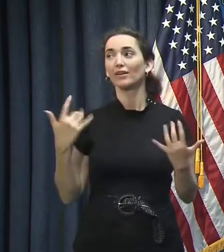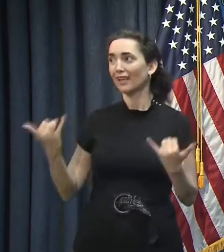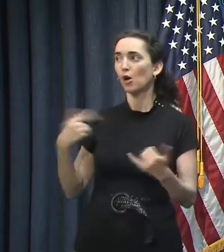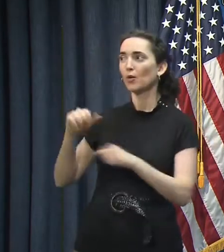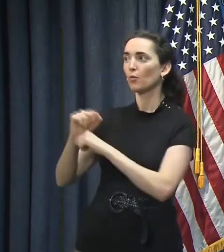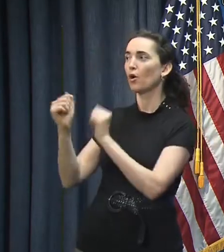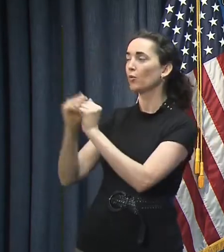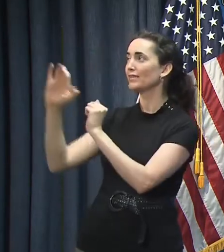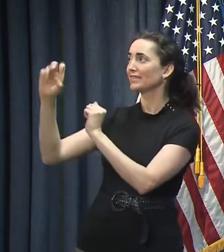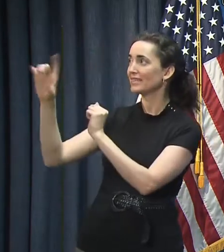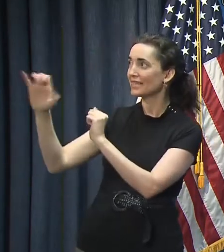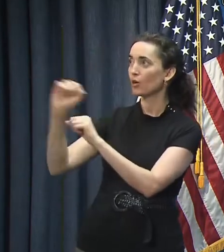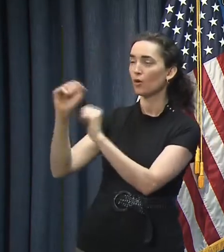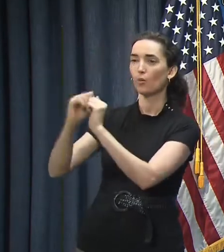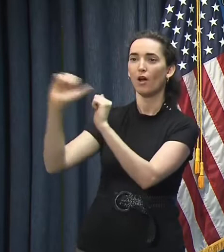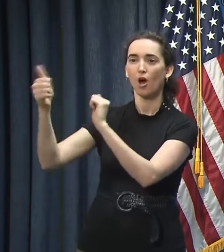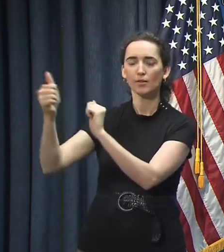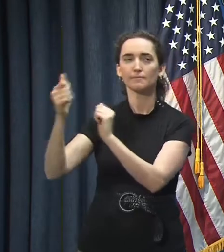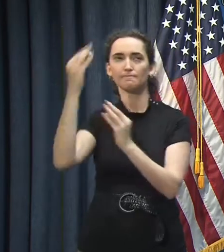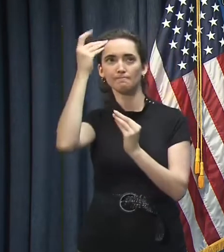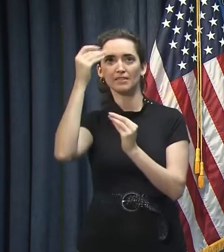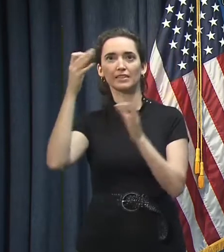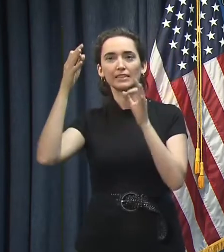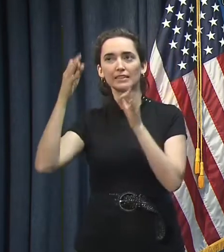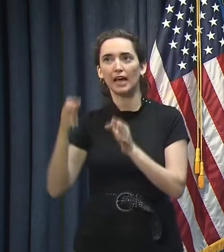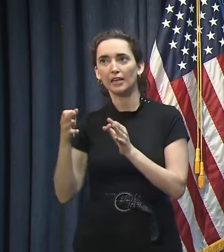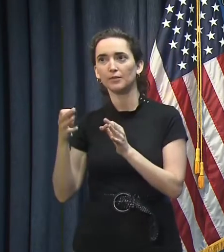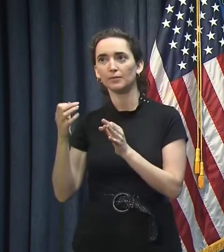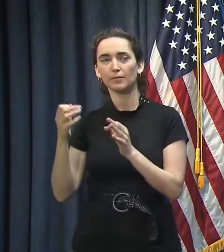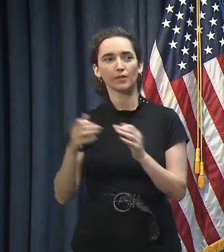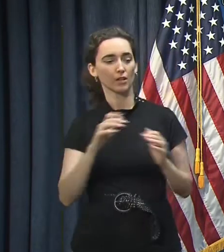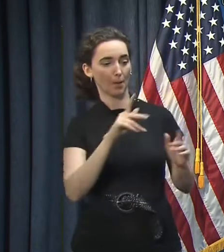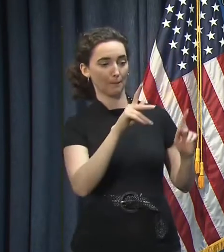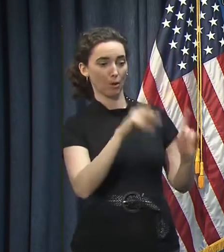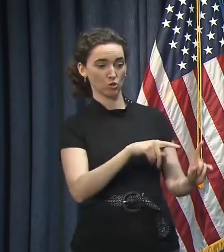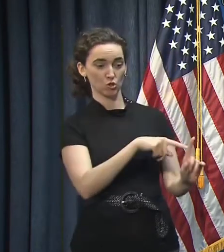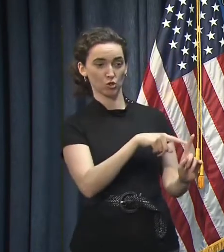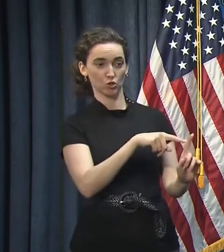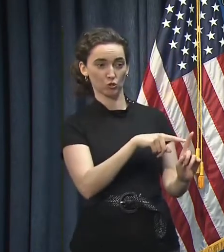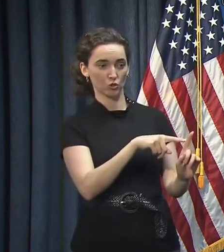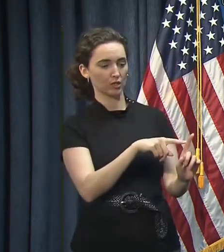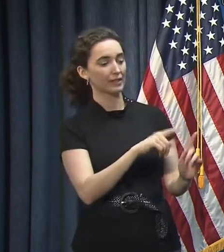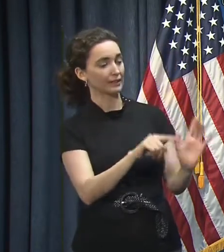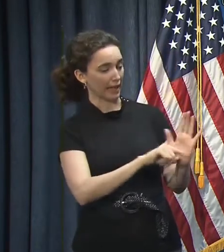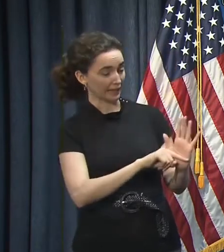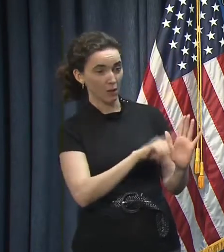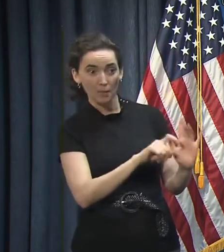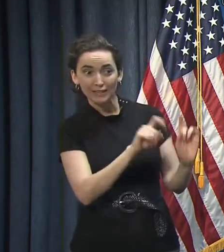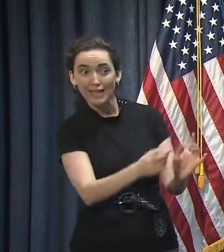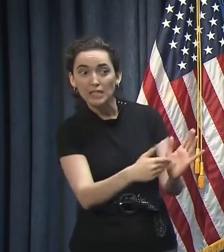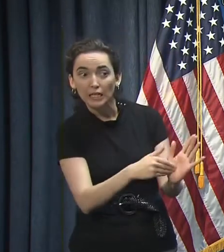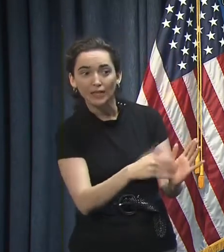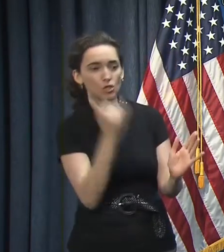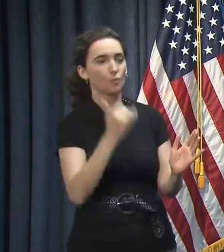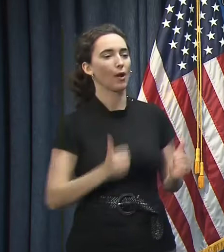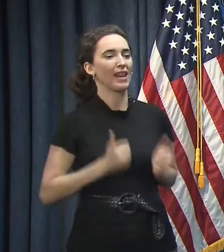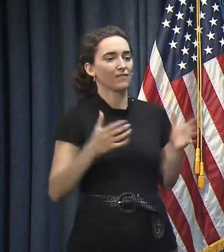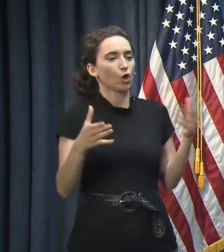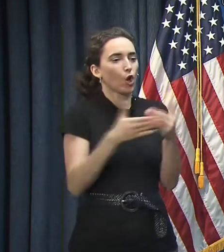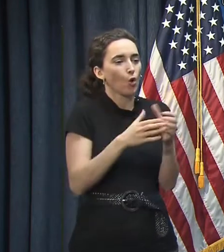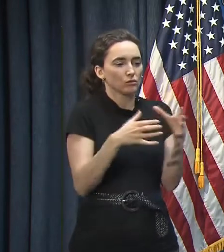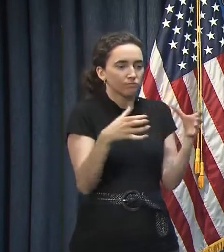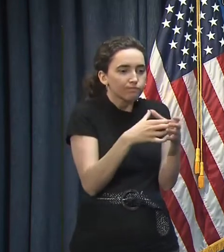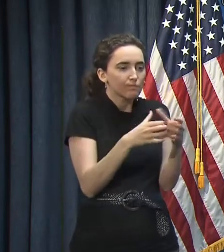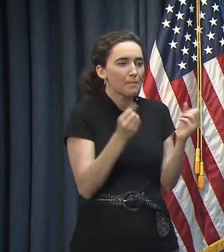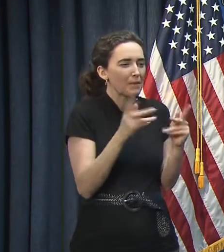the CDC and others on is determining how frequently we would need to test those people who test negative in a congregate setting, in one of those